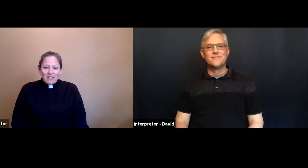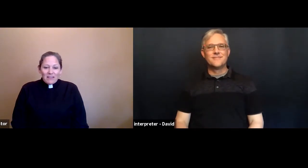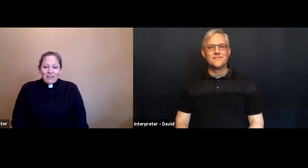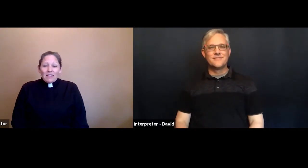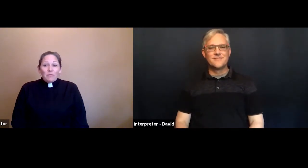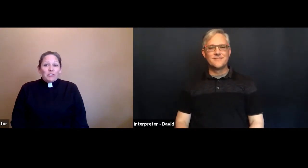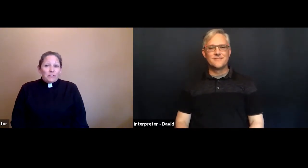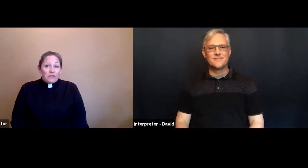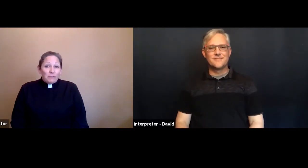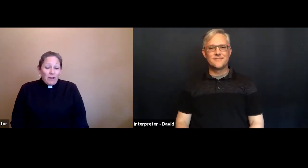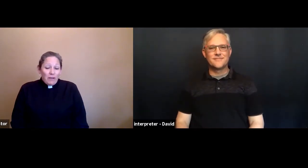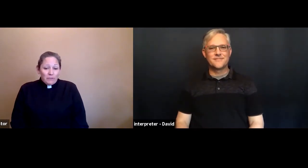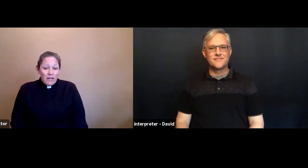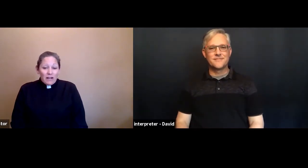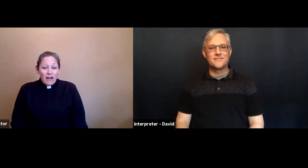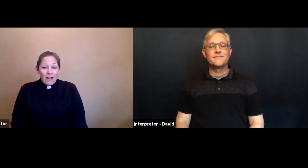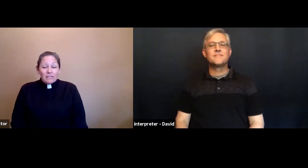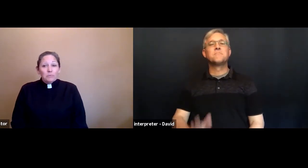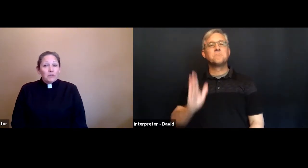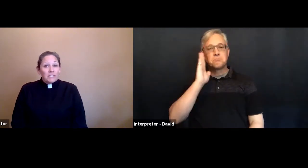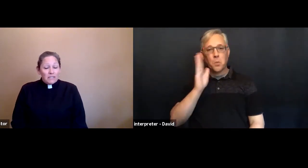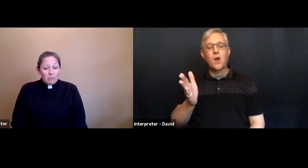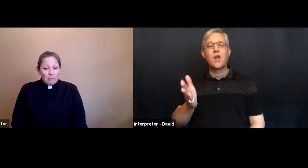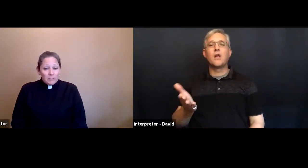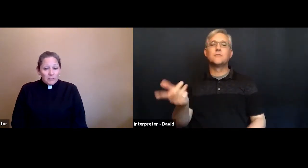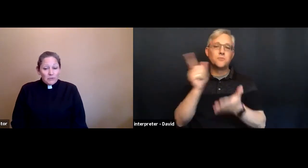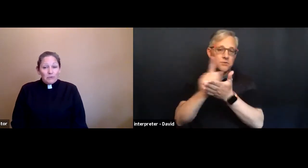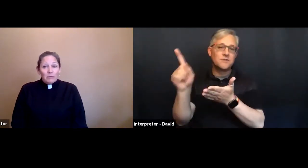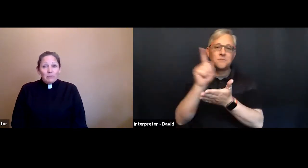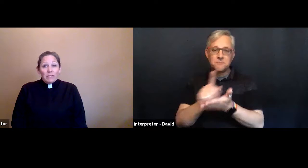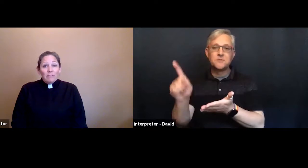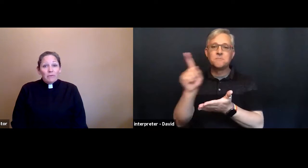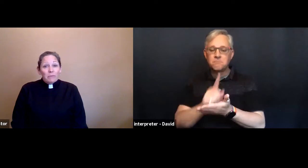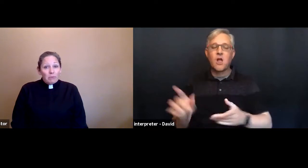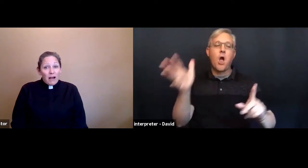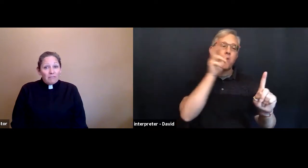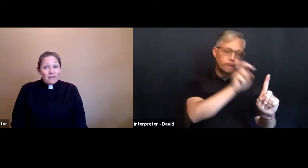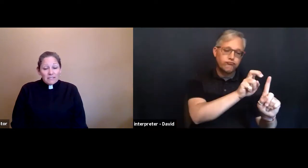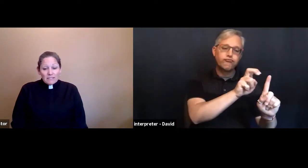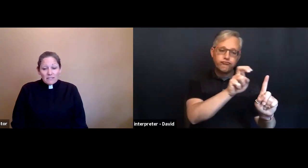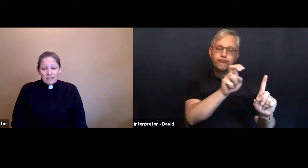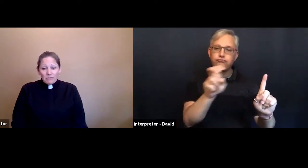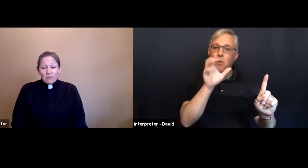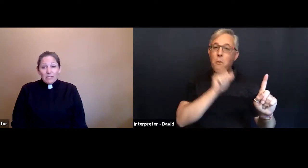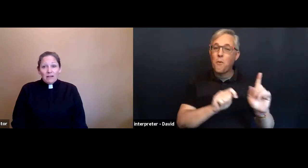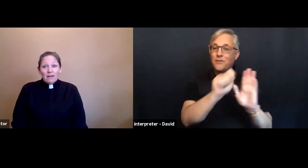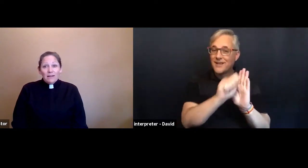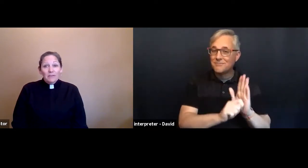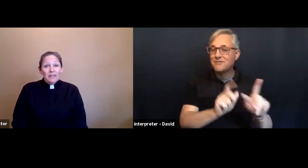And we journey through other kinds of books in the Bible, too. We read from the prophets, we look